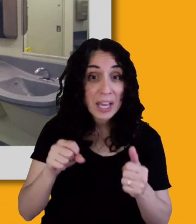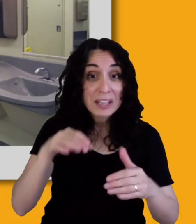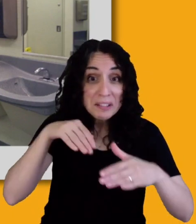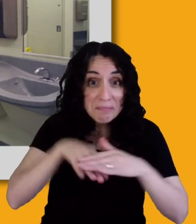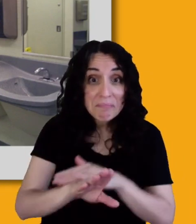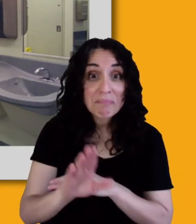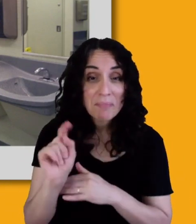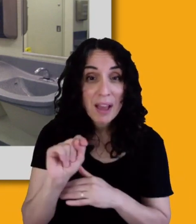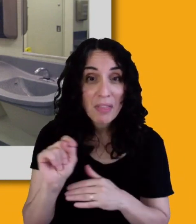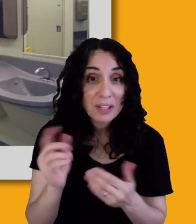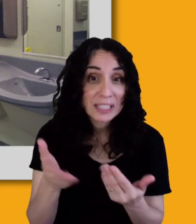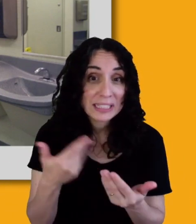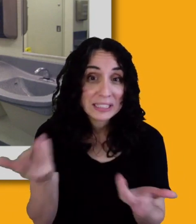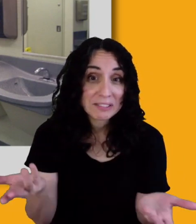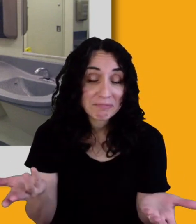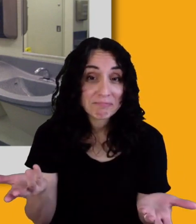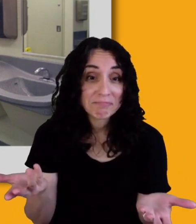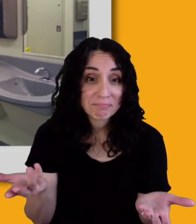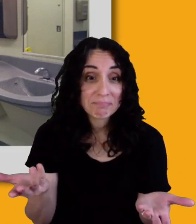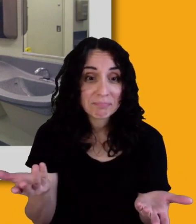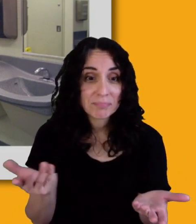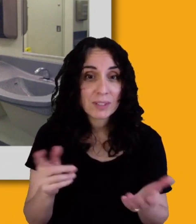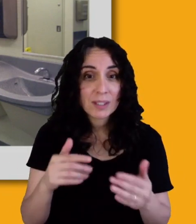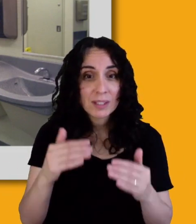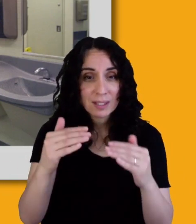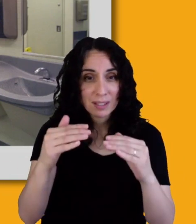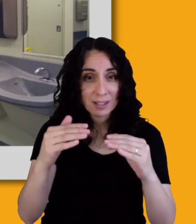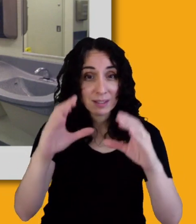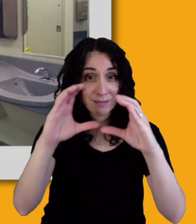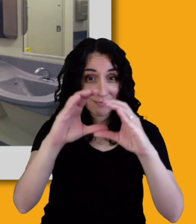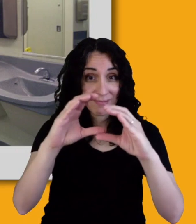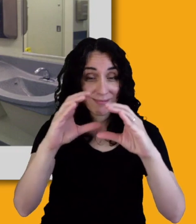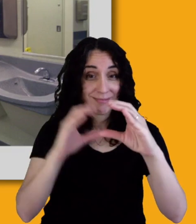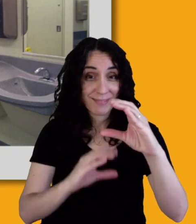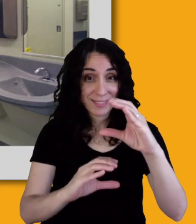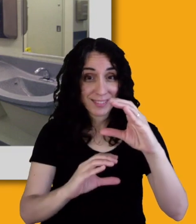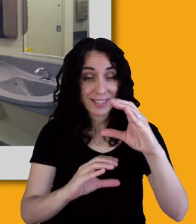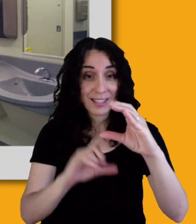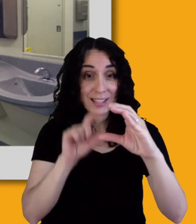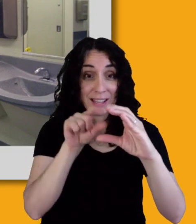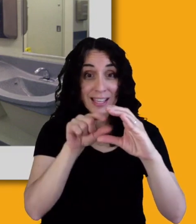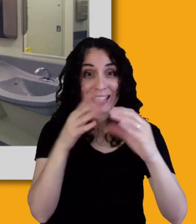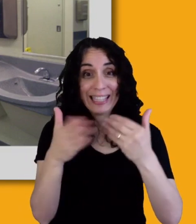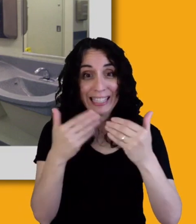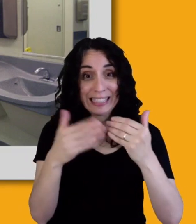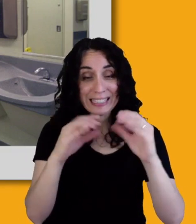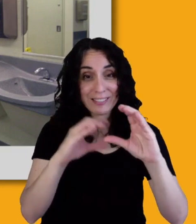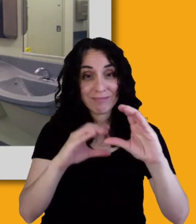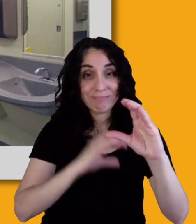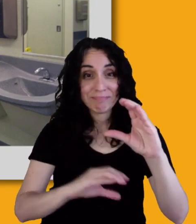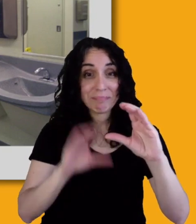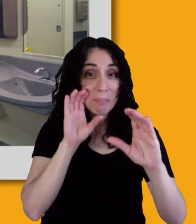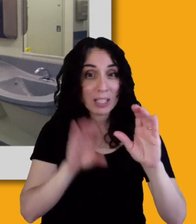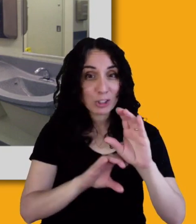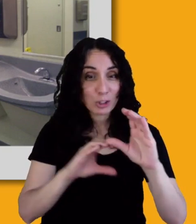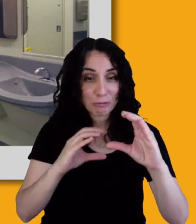into it much more easily. I, uh, the picture at the bottom is my comparison. Um, that picture at the bottom is our, you know,